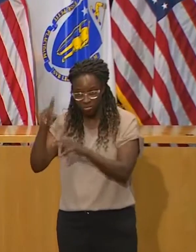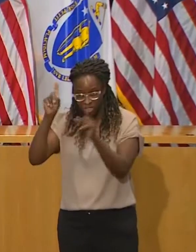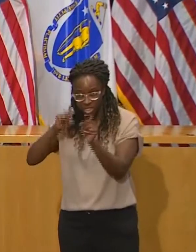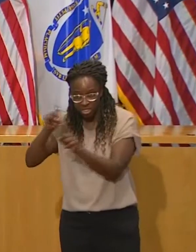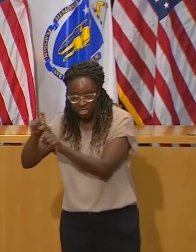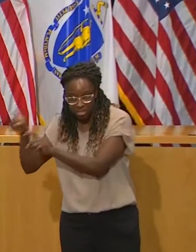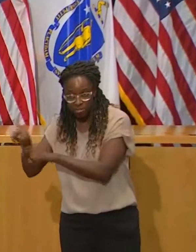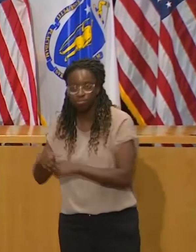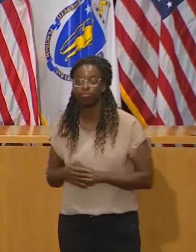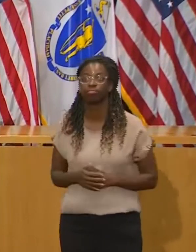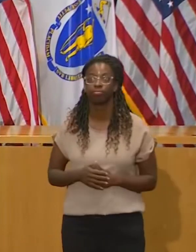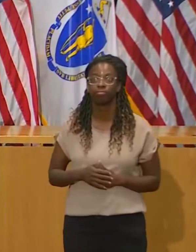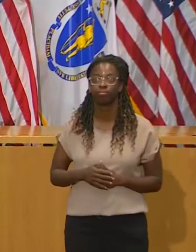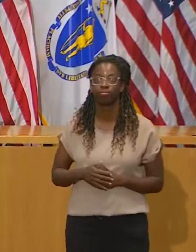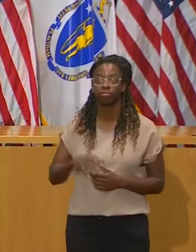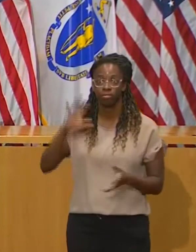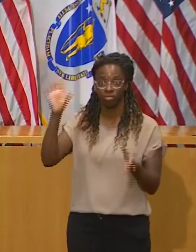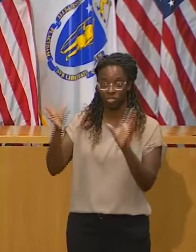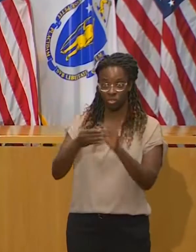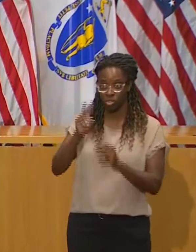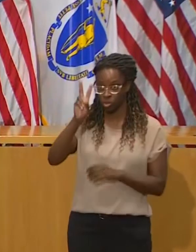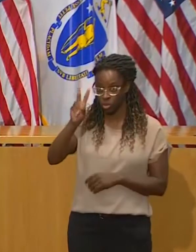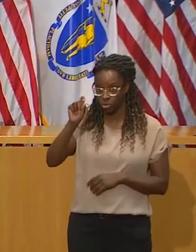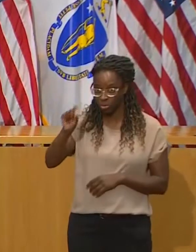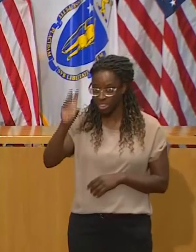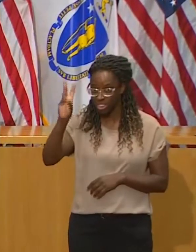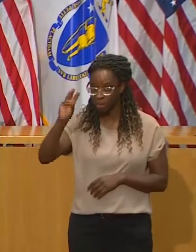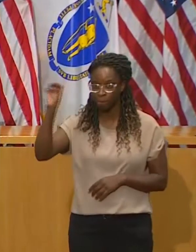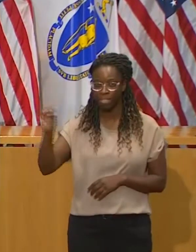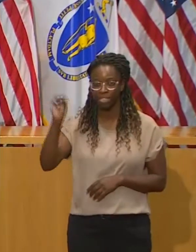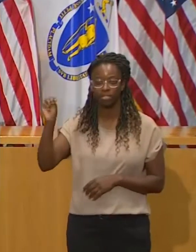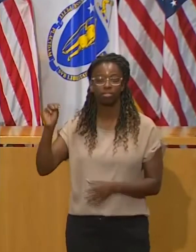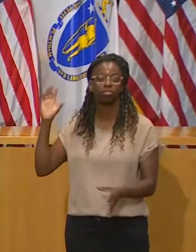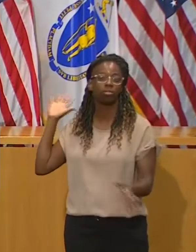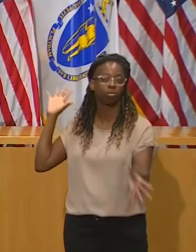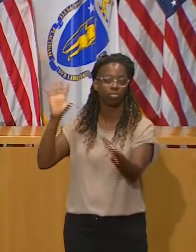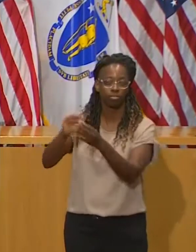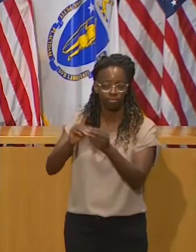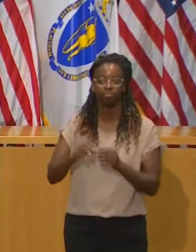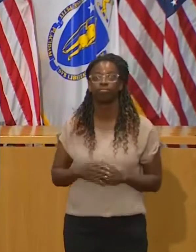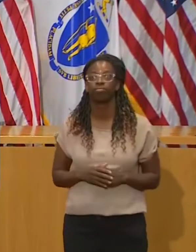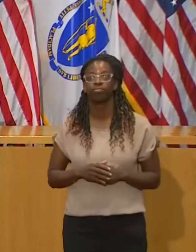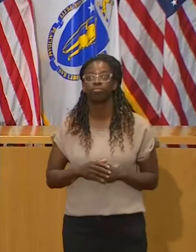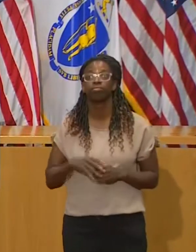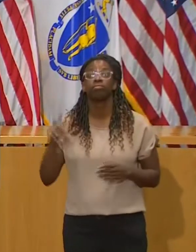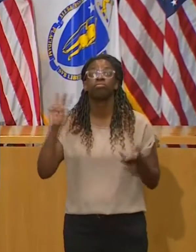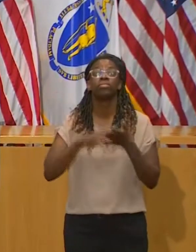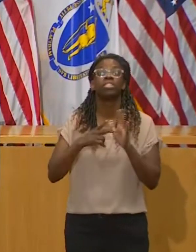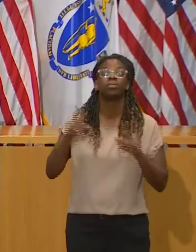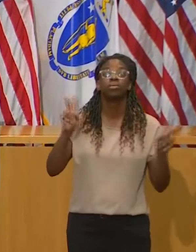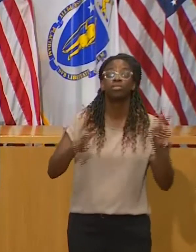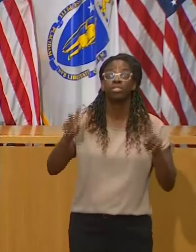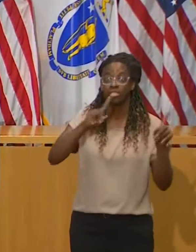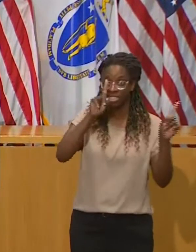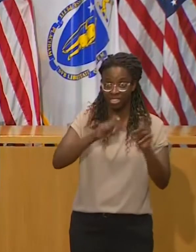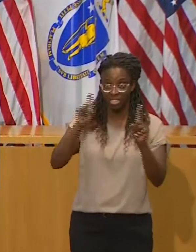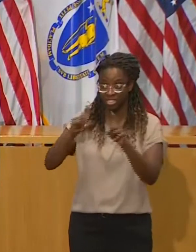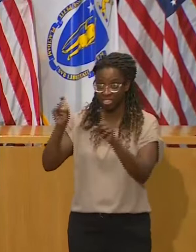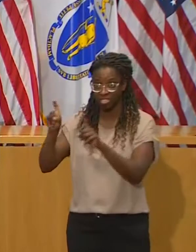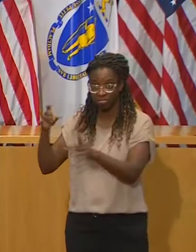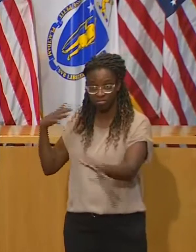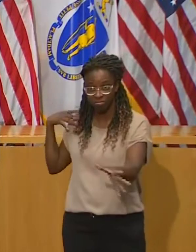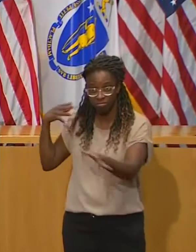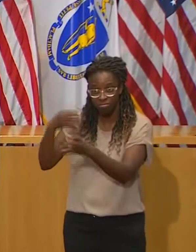have been tested in the Commonwealth and over 5.7 million molecular tests have been administered. And the seven-day